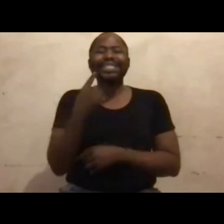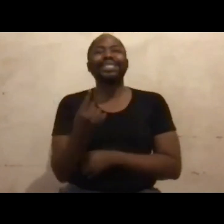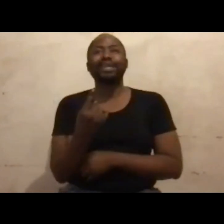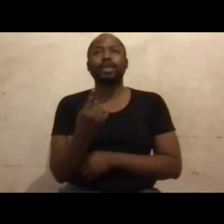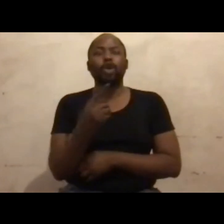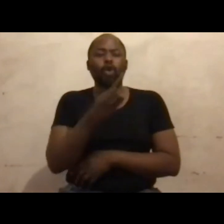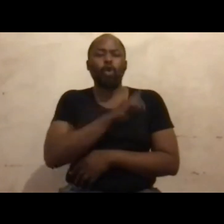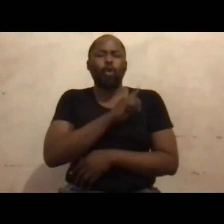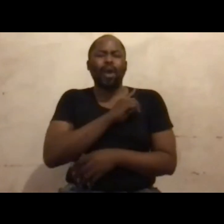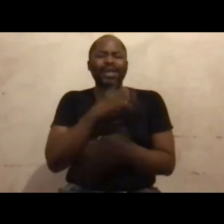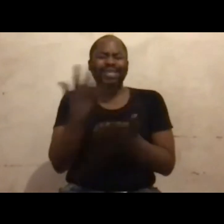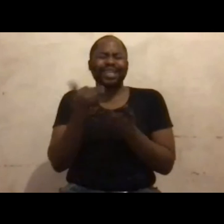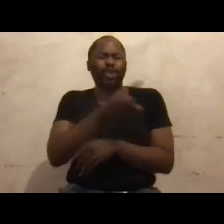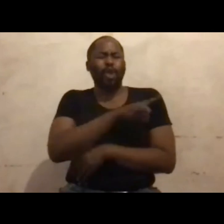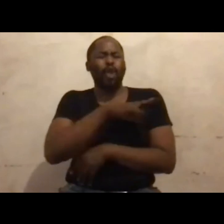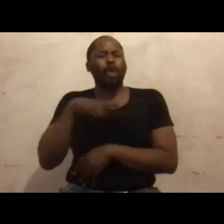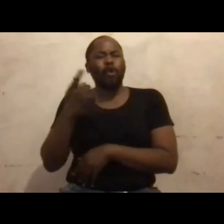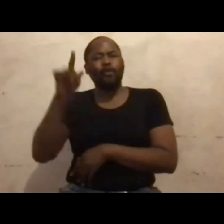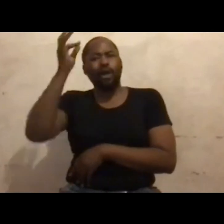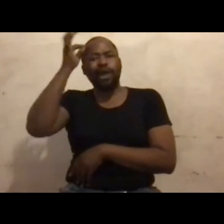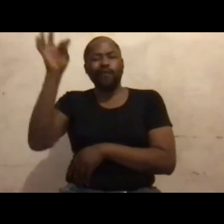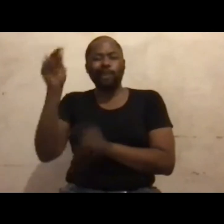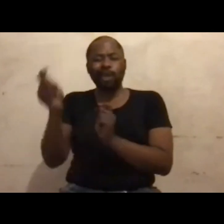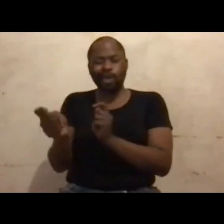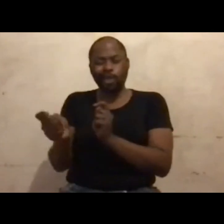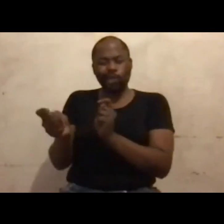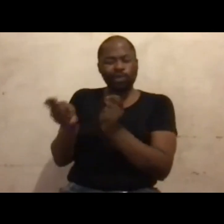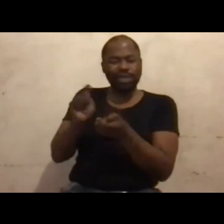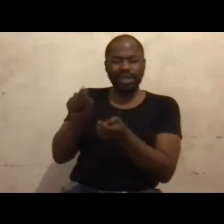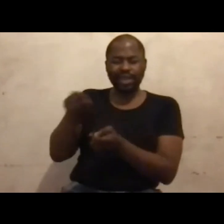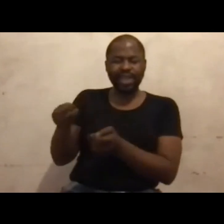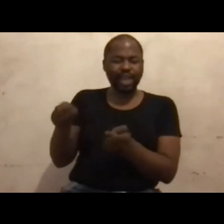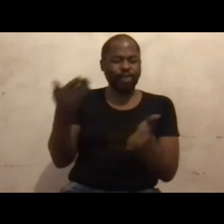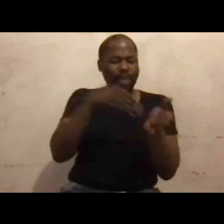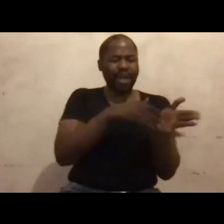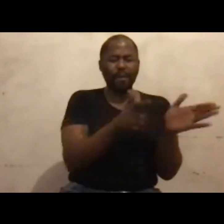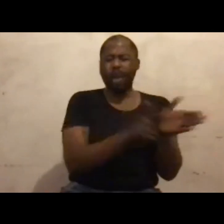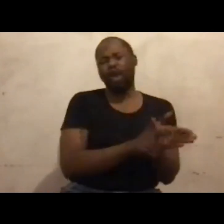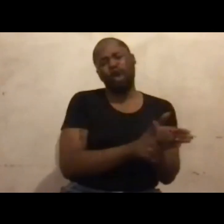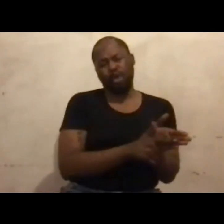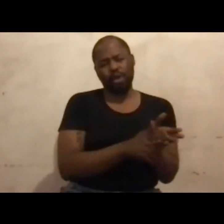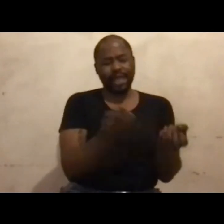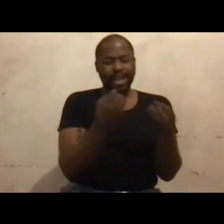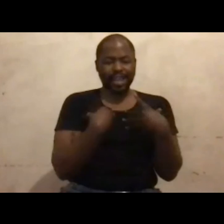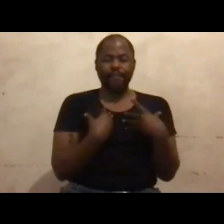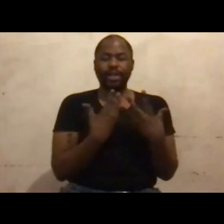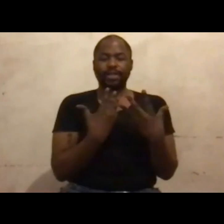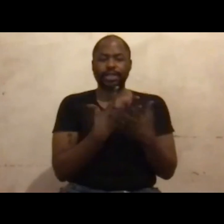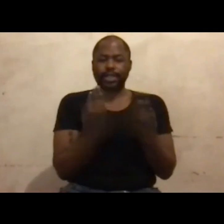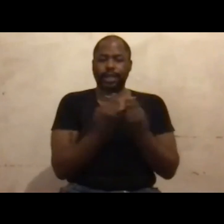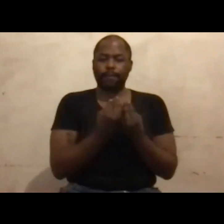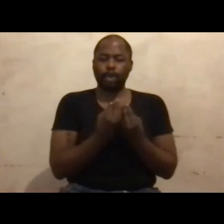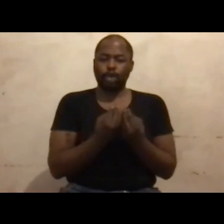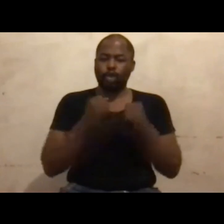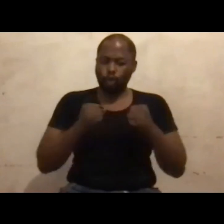so difficult for government to change that into a law that gives us recourse if government doesn't do